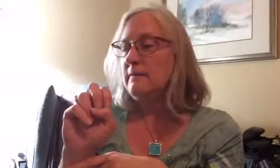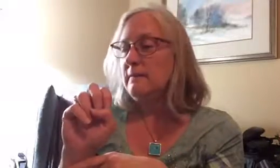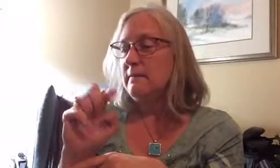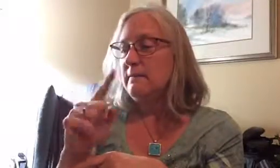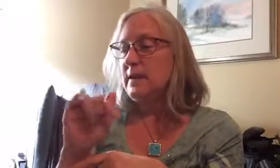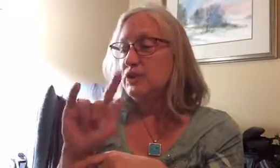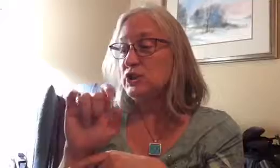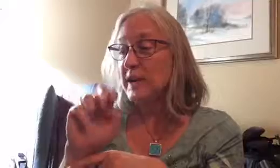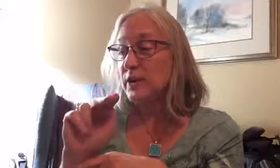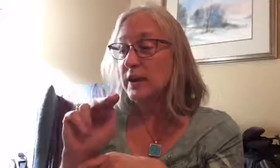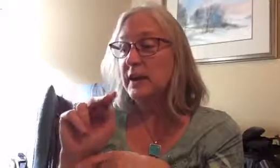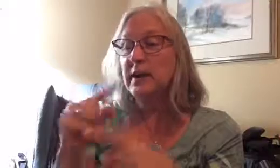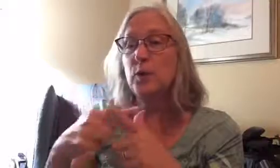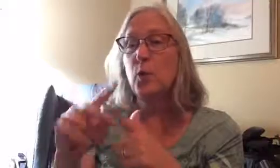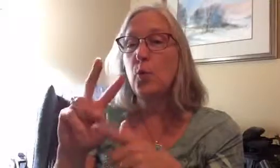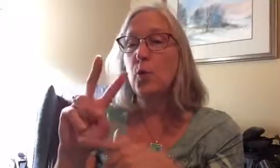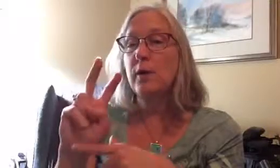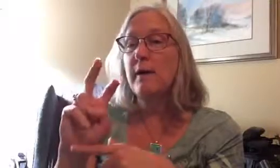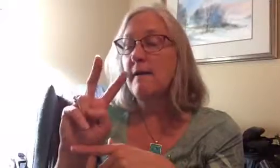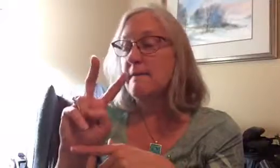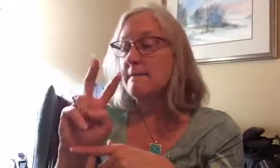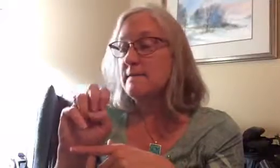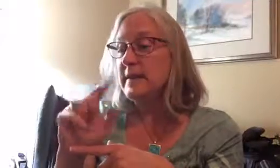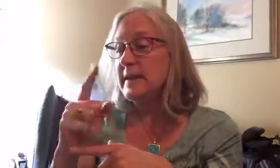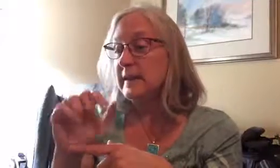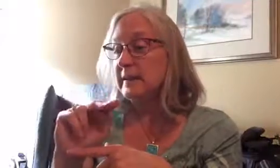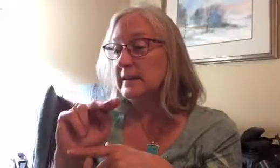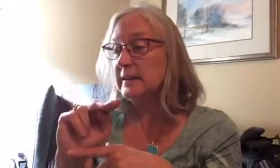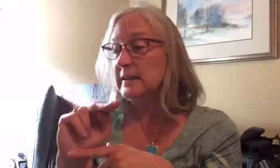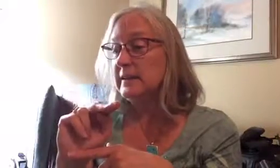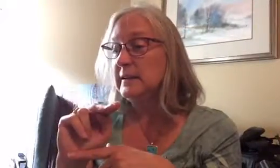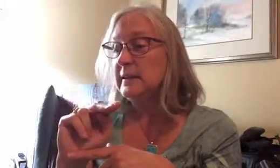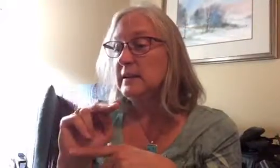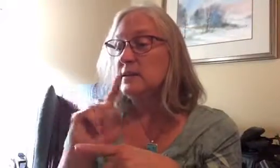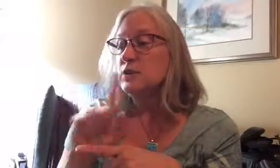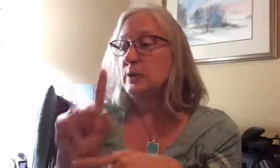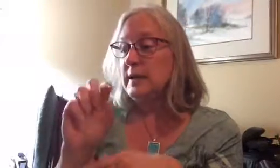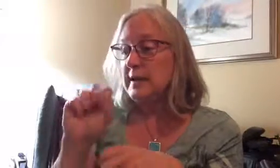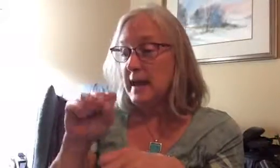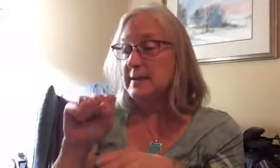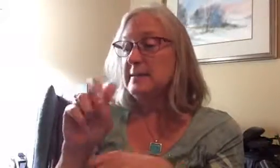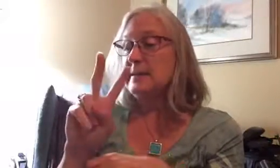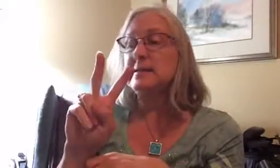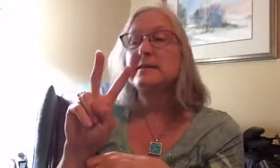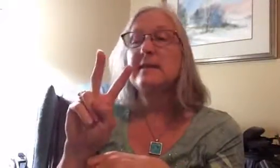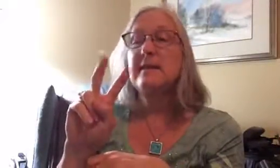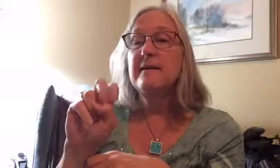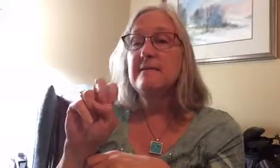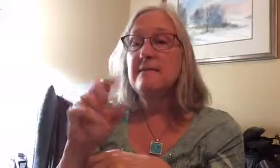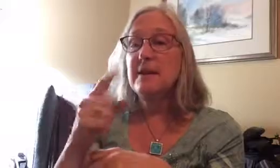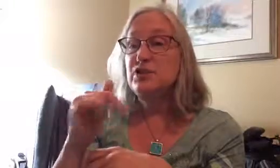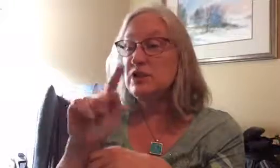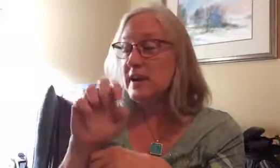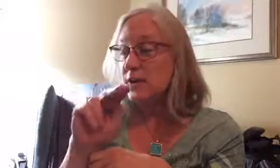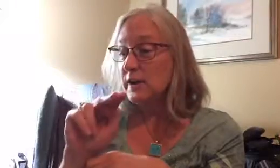vegetarian or vegan so it yes it's vegetarian